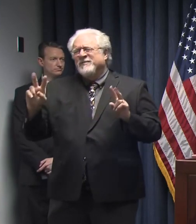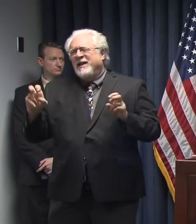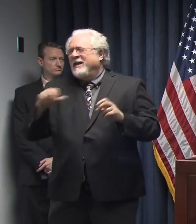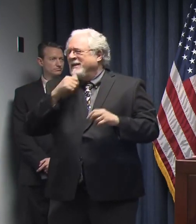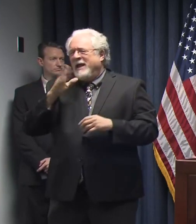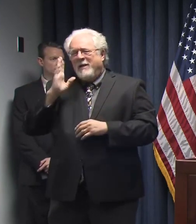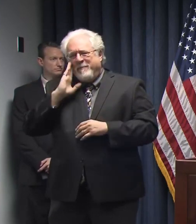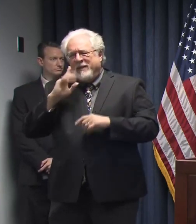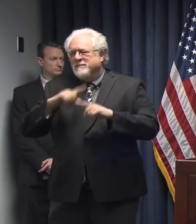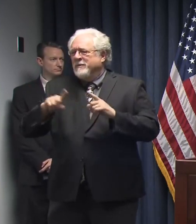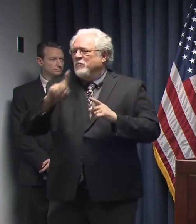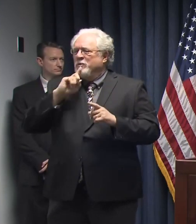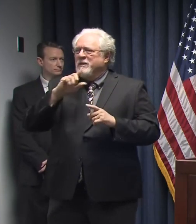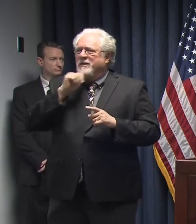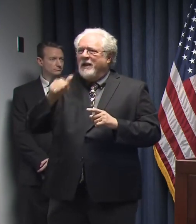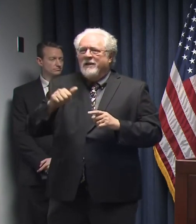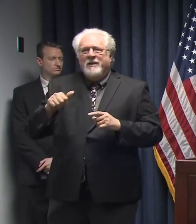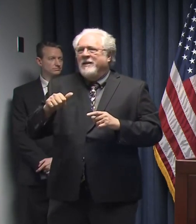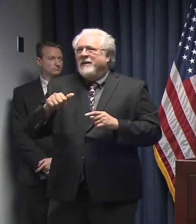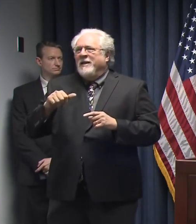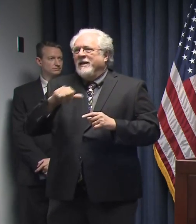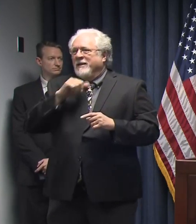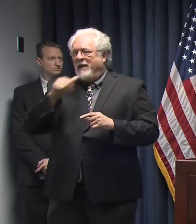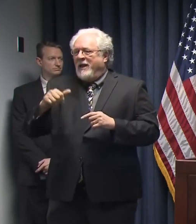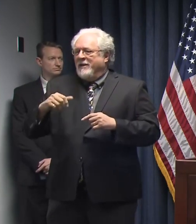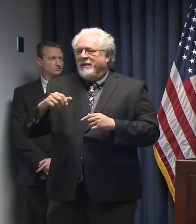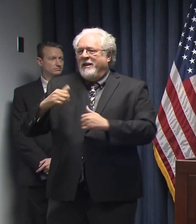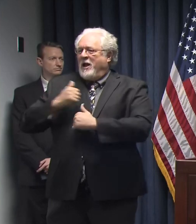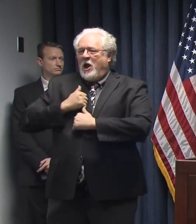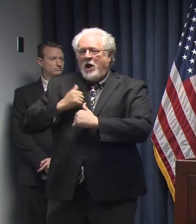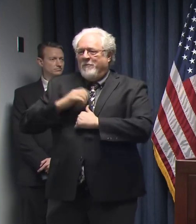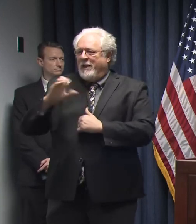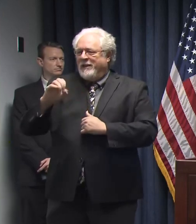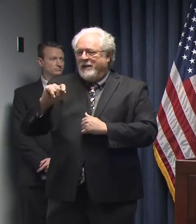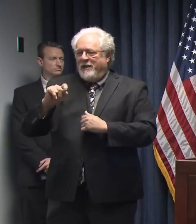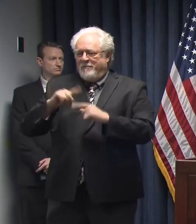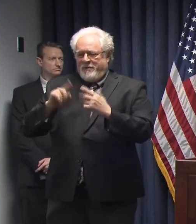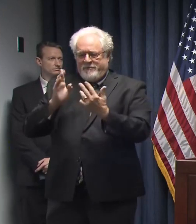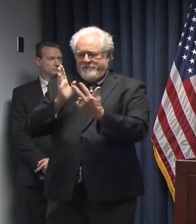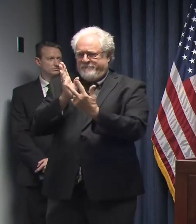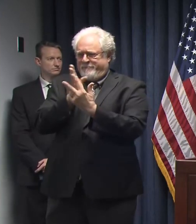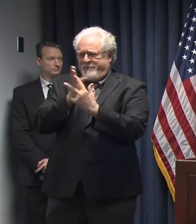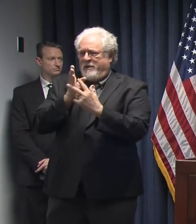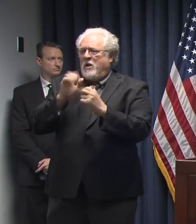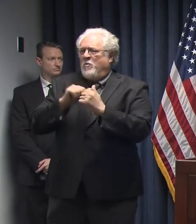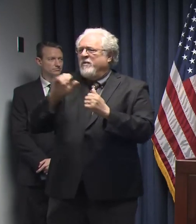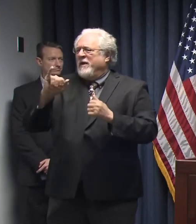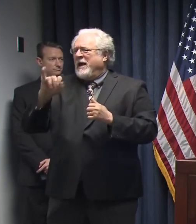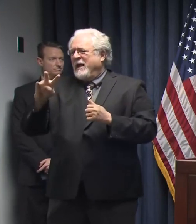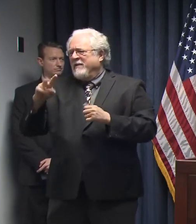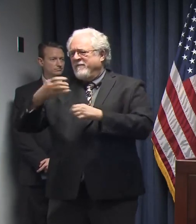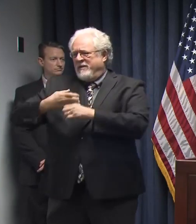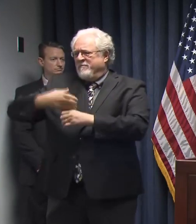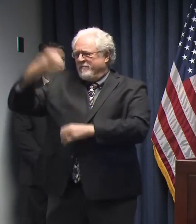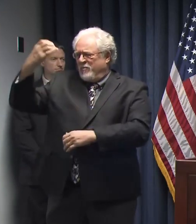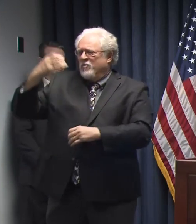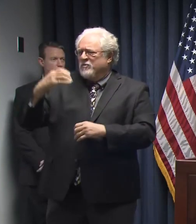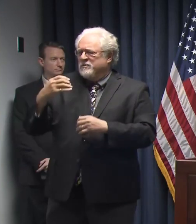say beds, but they're not an Army cot either. They're somewhere in the middle with IV poles and some other things,